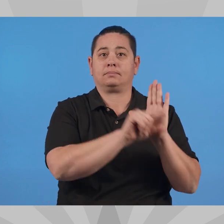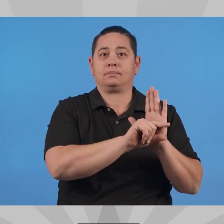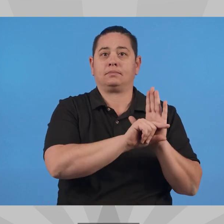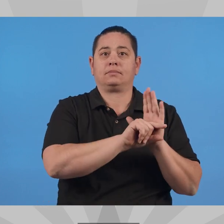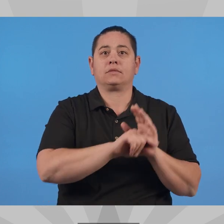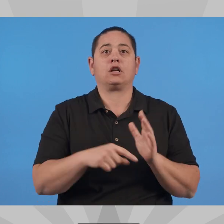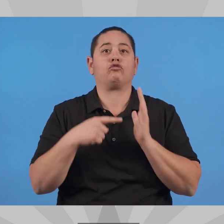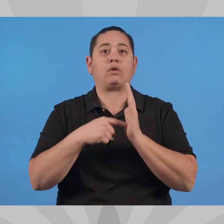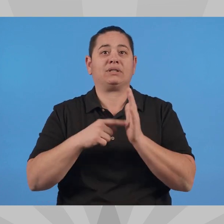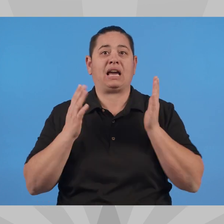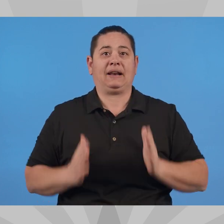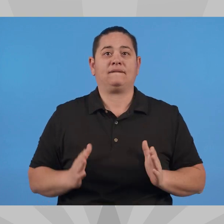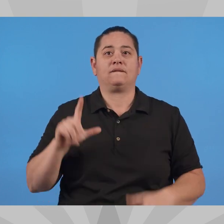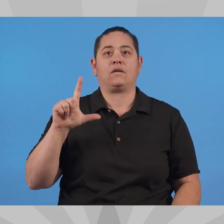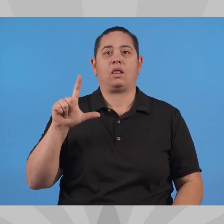Biography